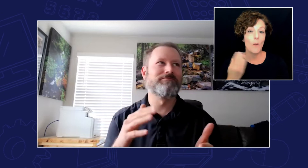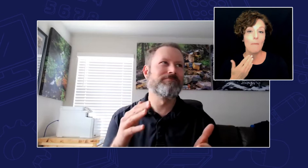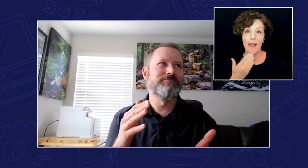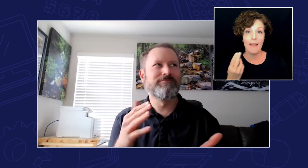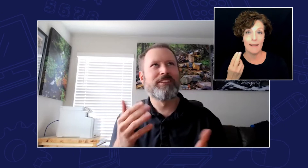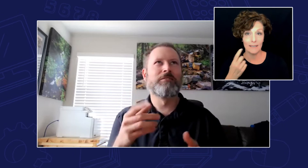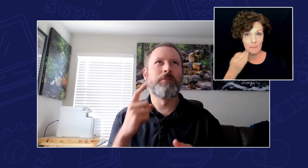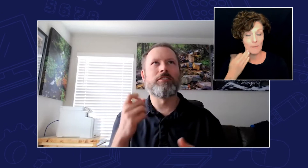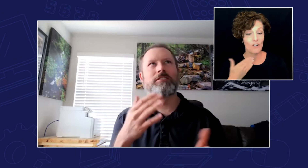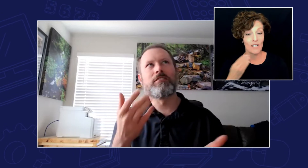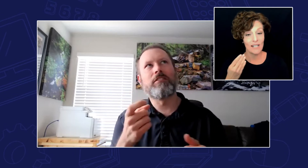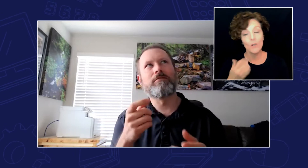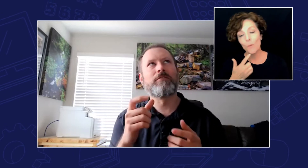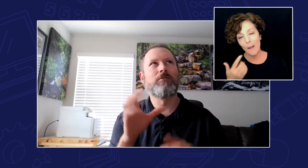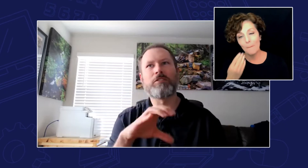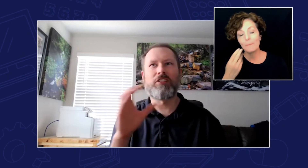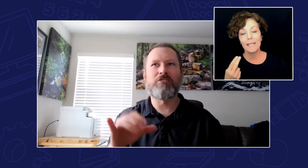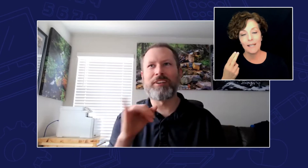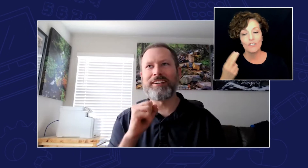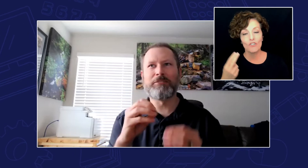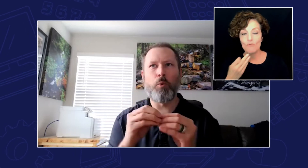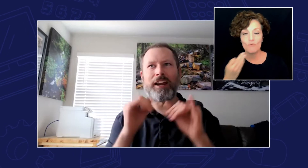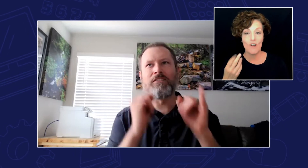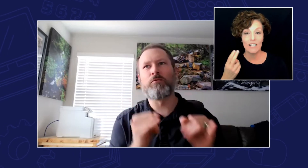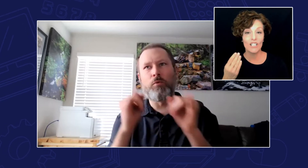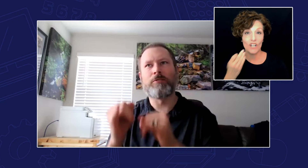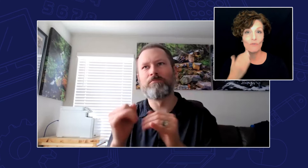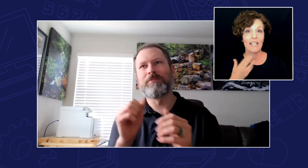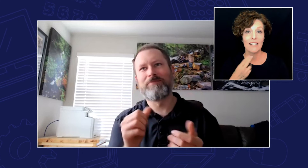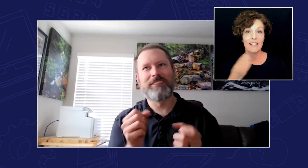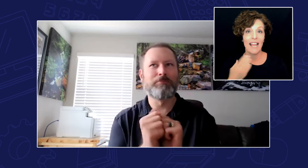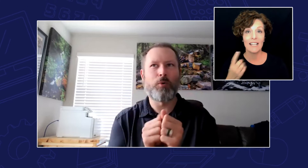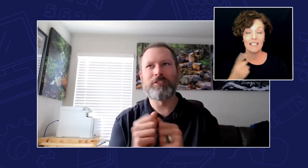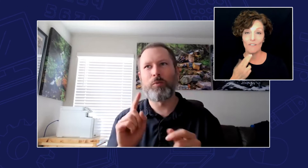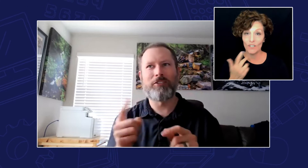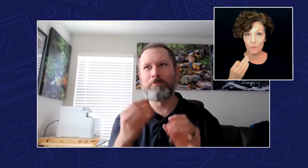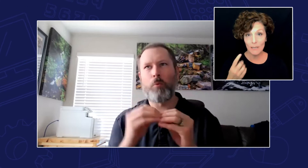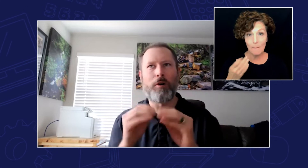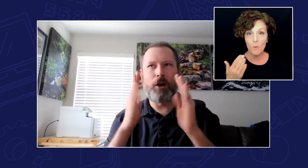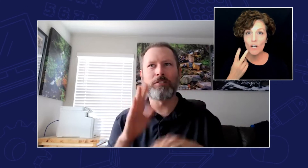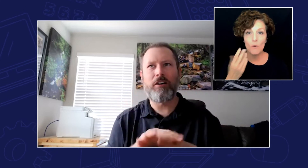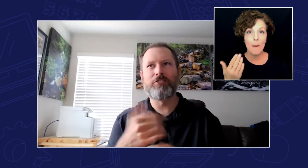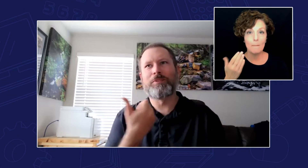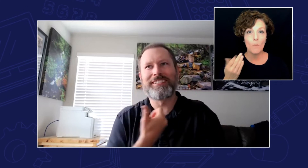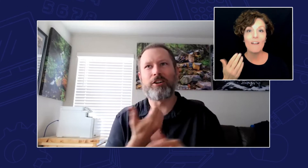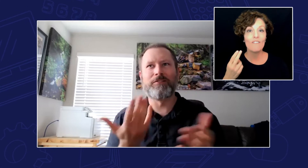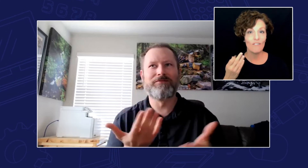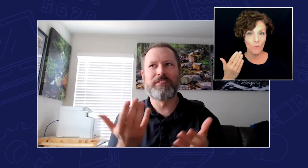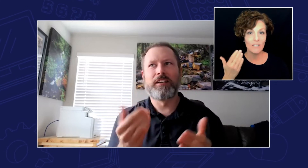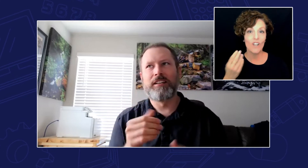and I know my experience well because cross country is an individual sport you're more focused on